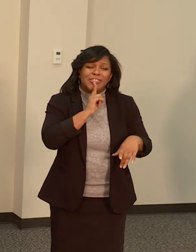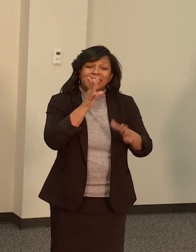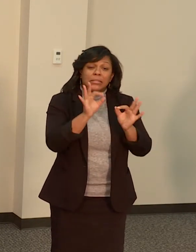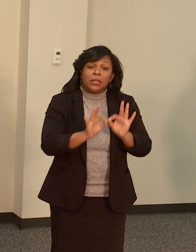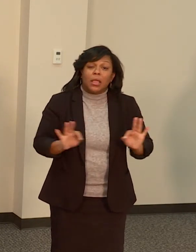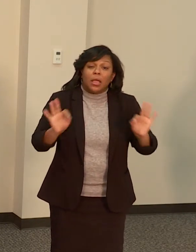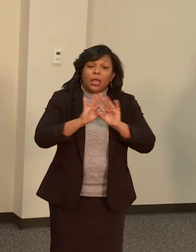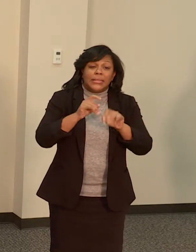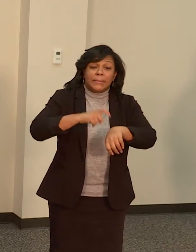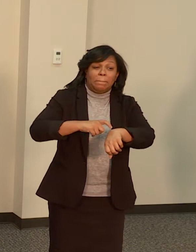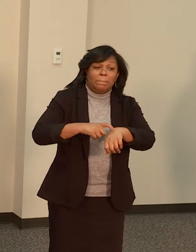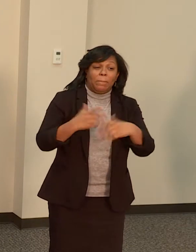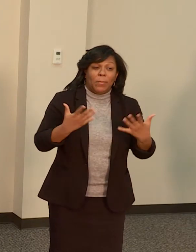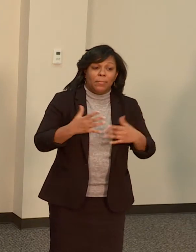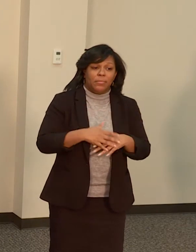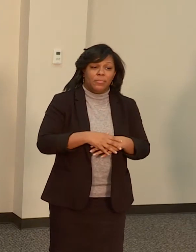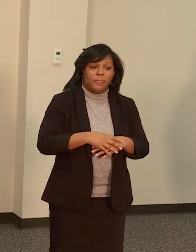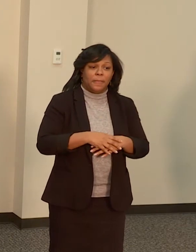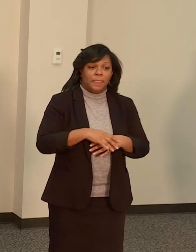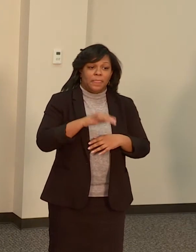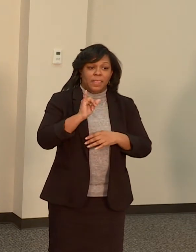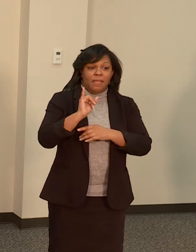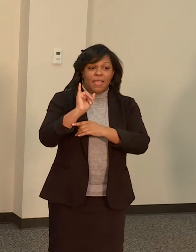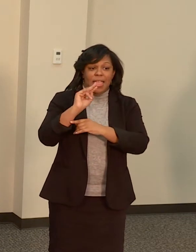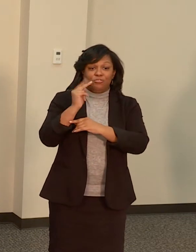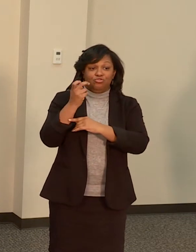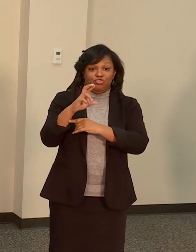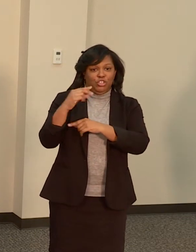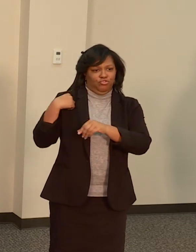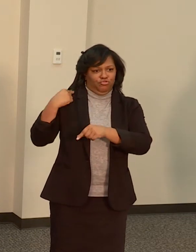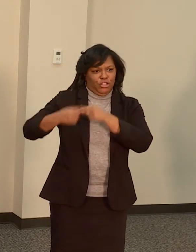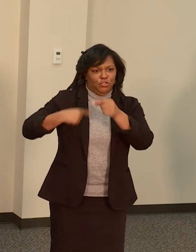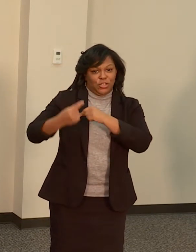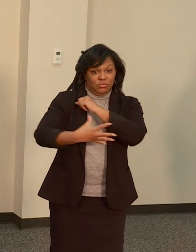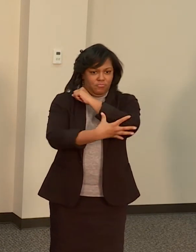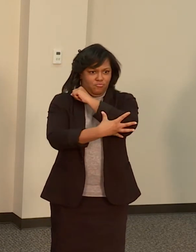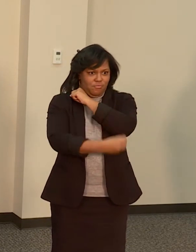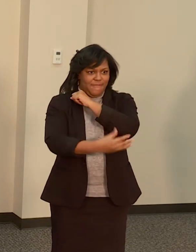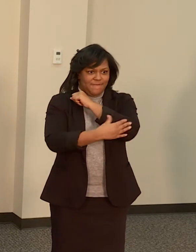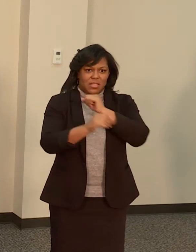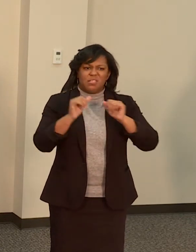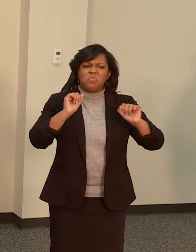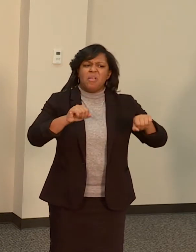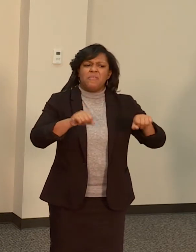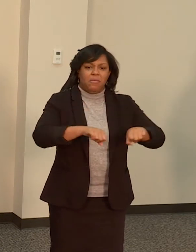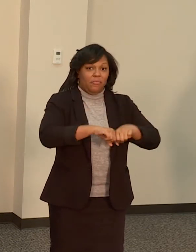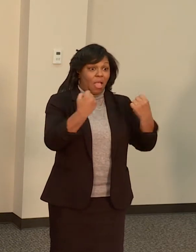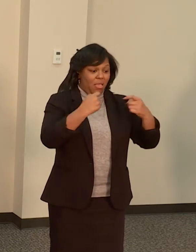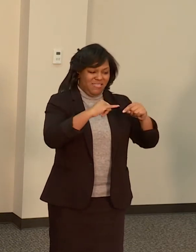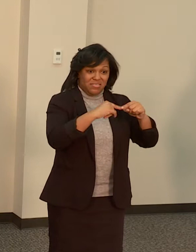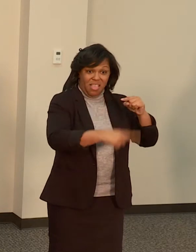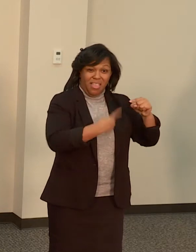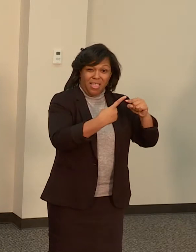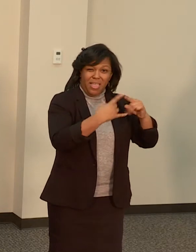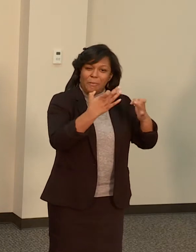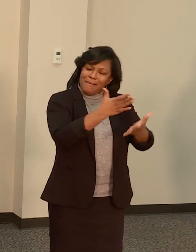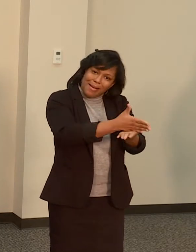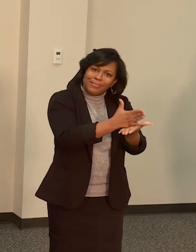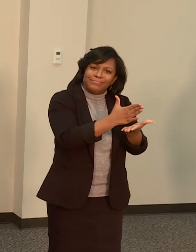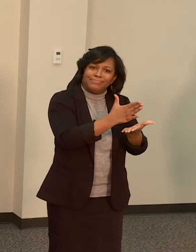of intergenerational poverty. We launched this partnership with the city based upon